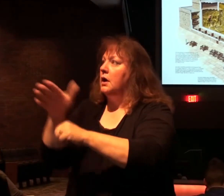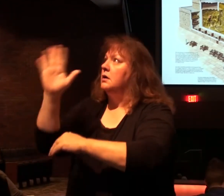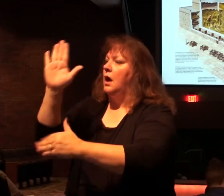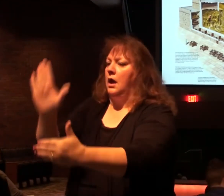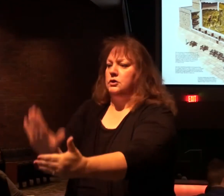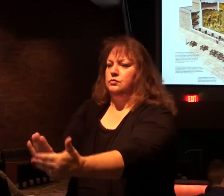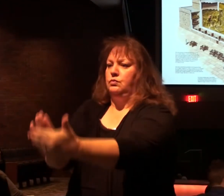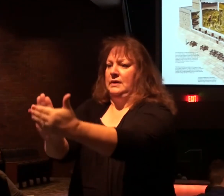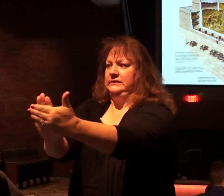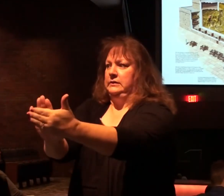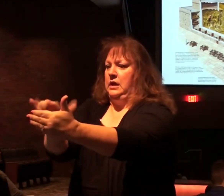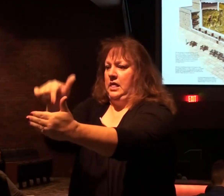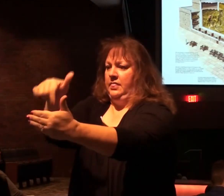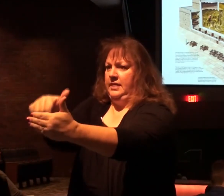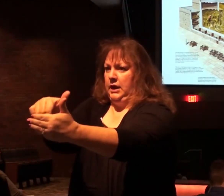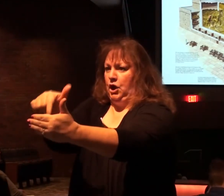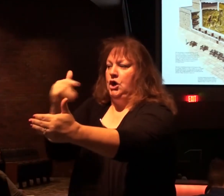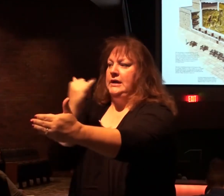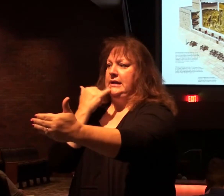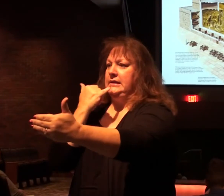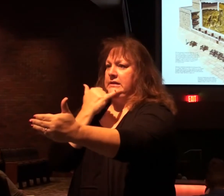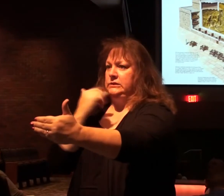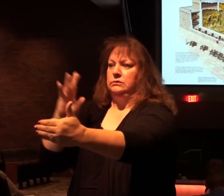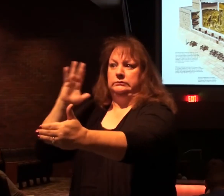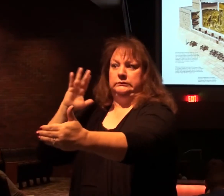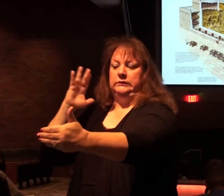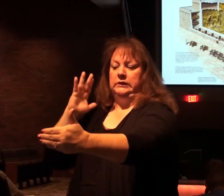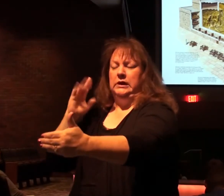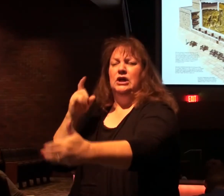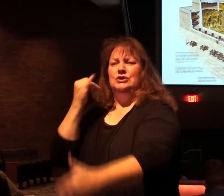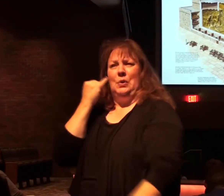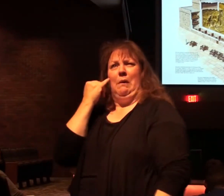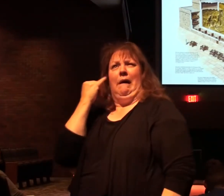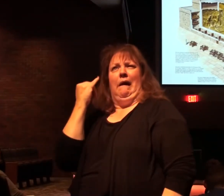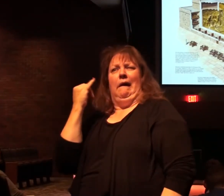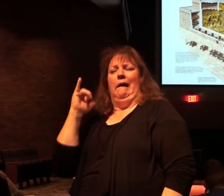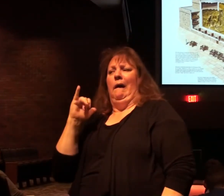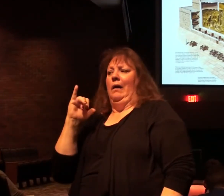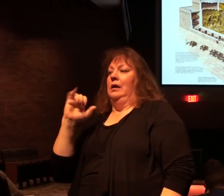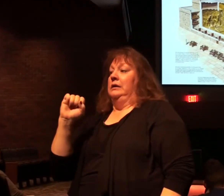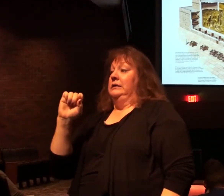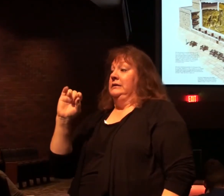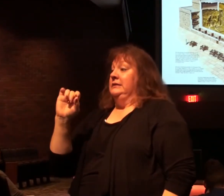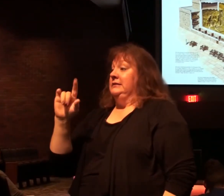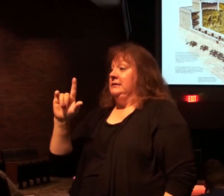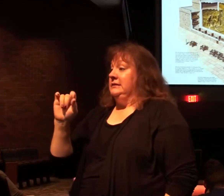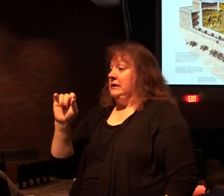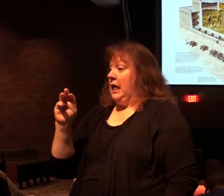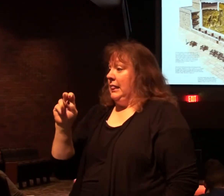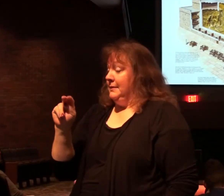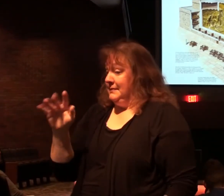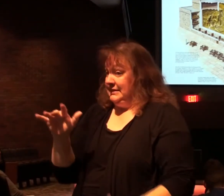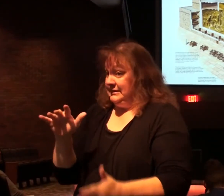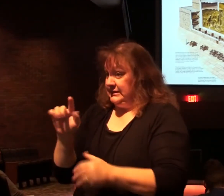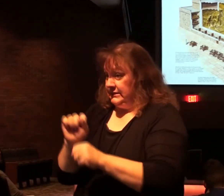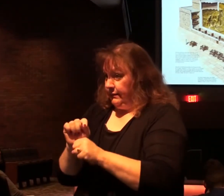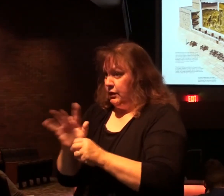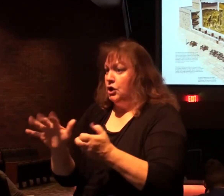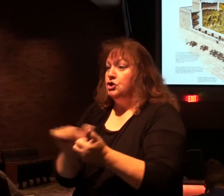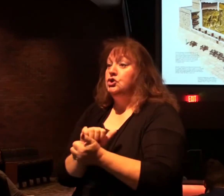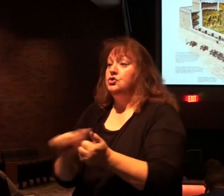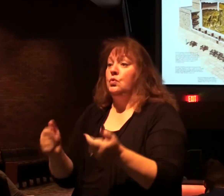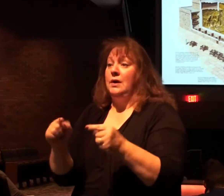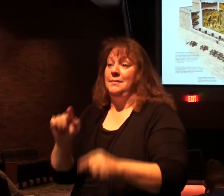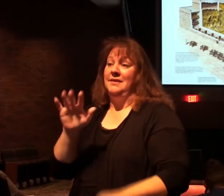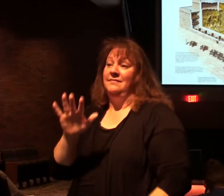God, was manifest in the nation Israel. This gives you just an idea of Solomon's temple. It was destroyed in 586